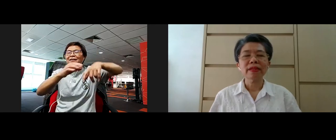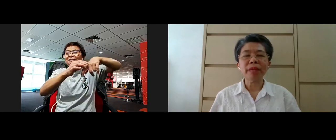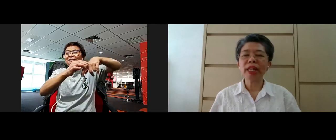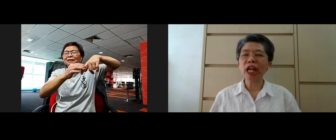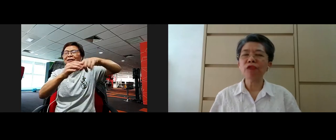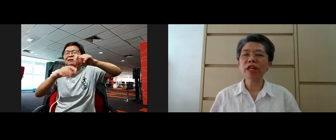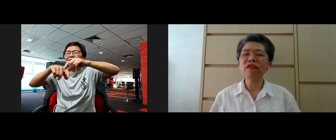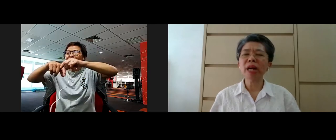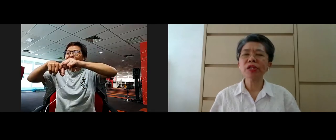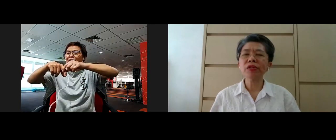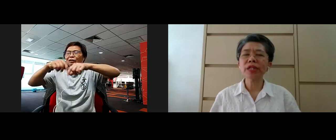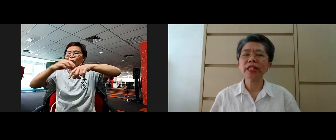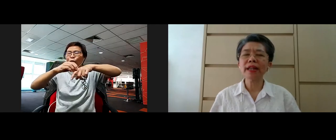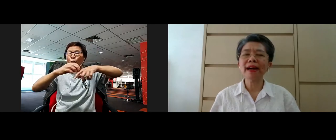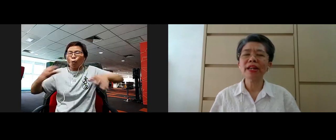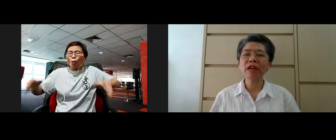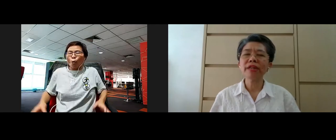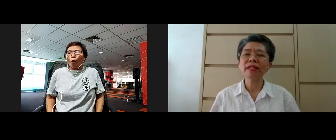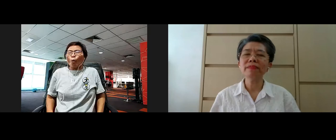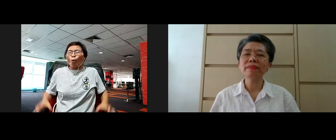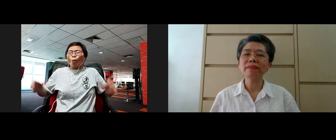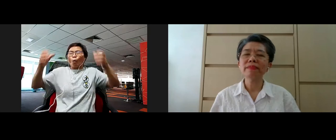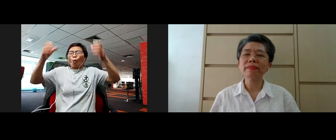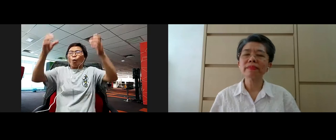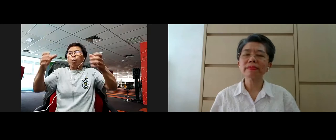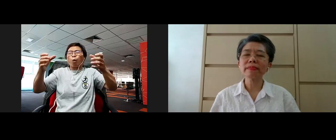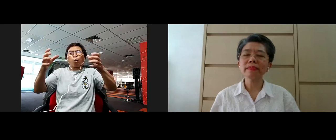big area of muscles at the thigh area.